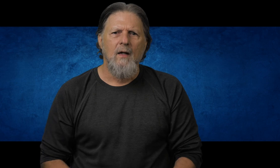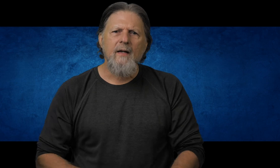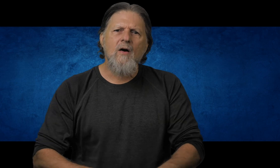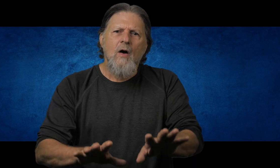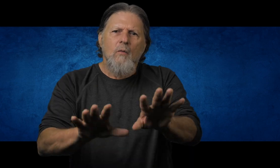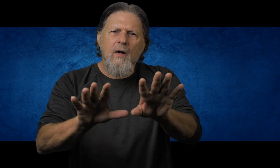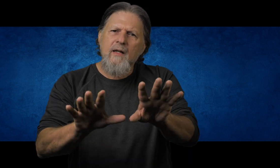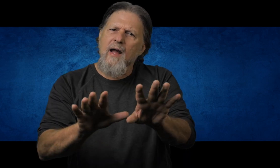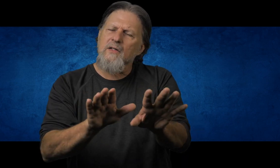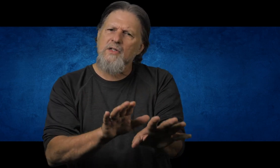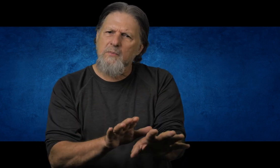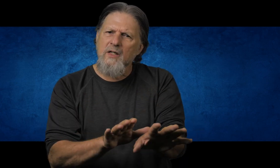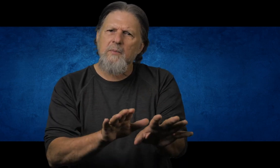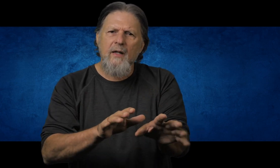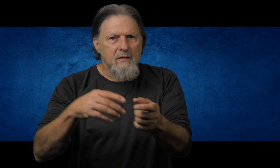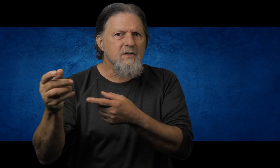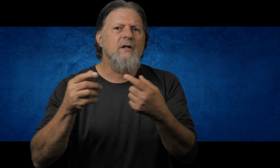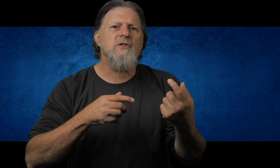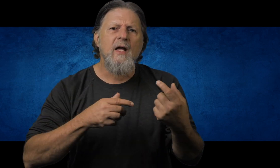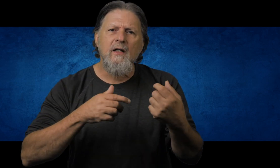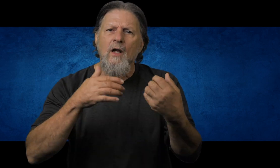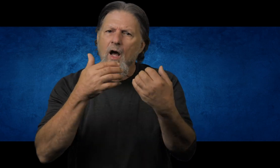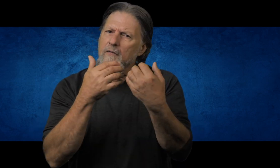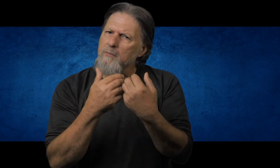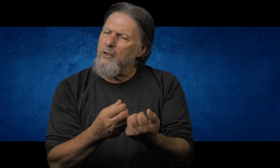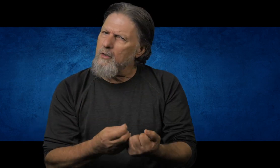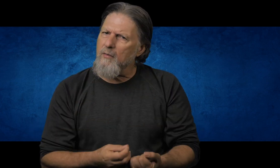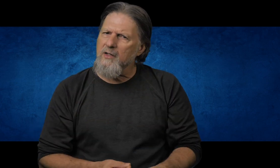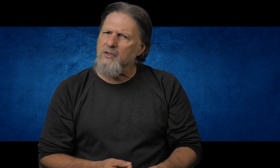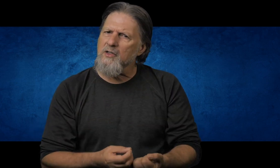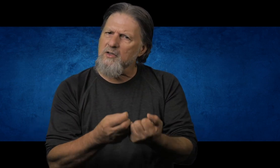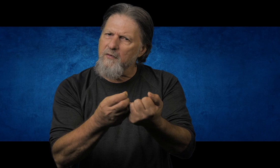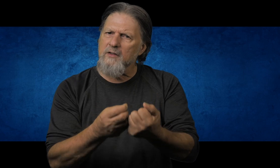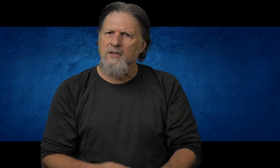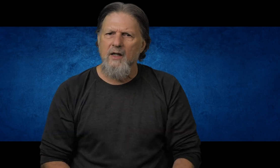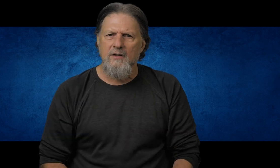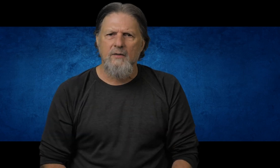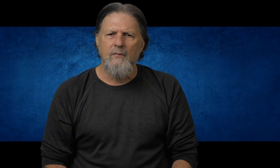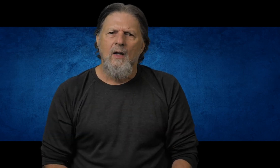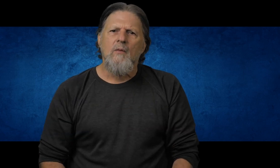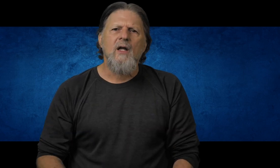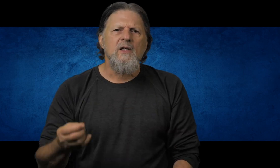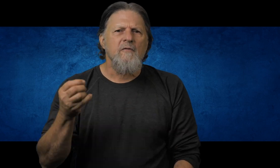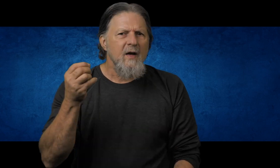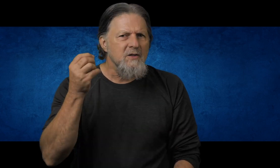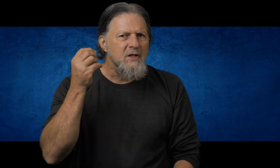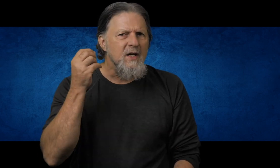Now, what attack does this breastplate, this understanding of imputed righteousness, defend us against? Well, it defends us